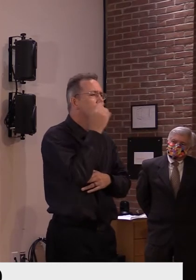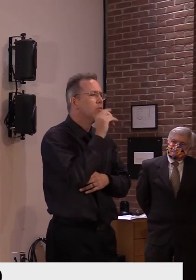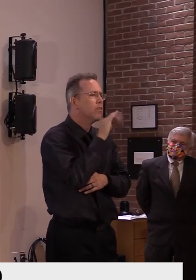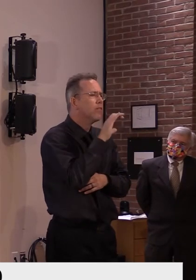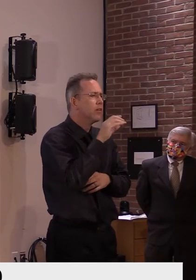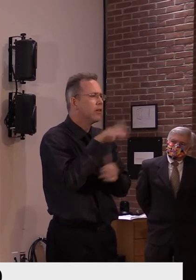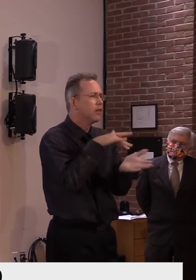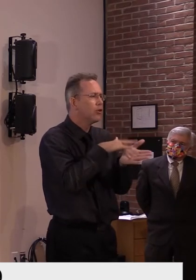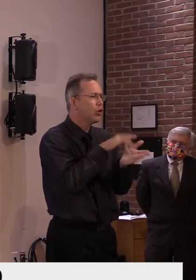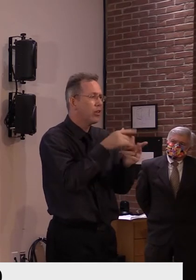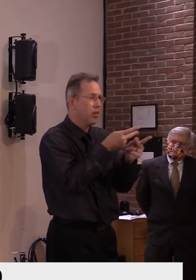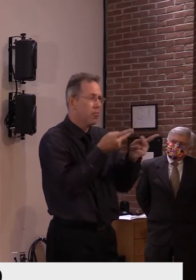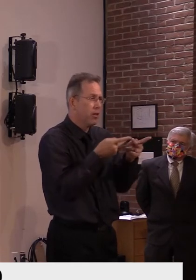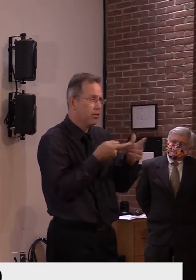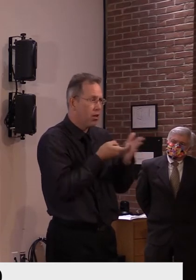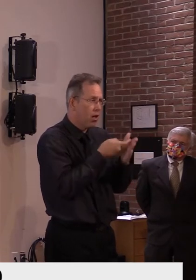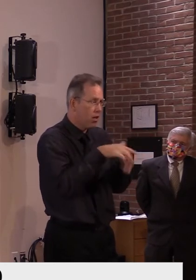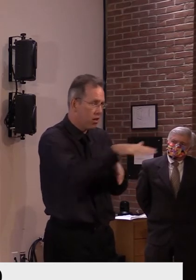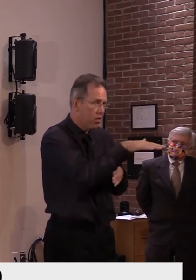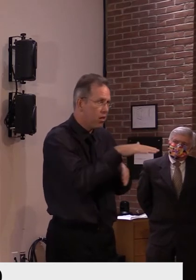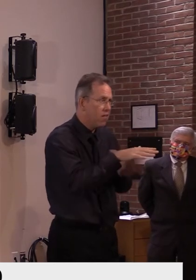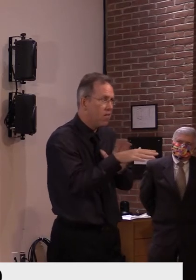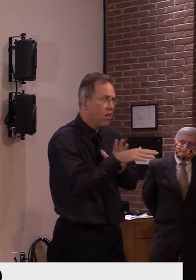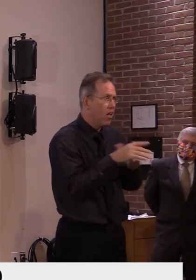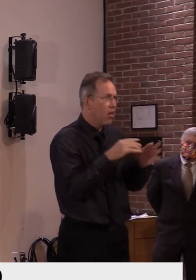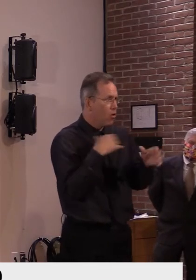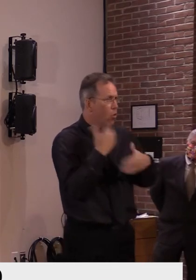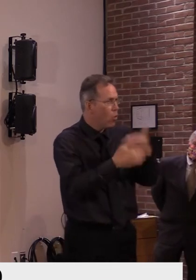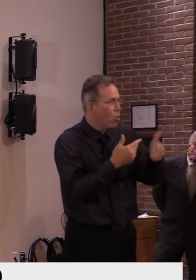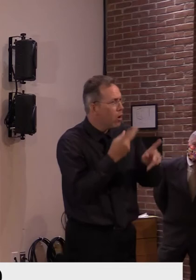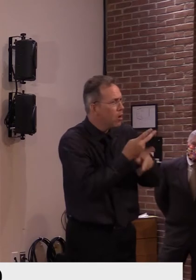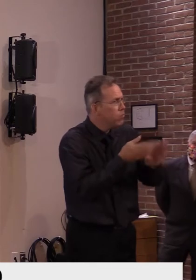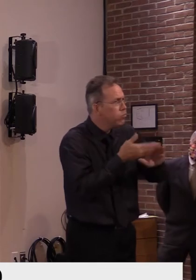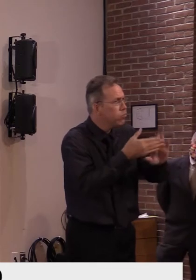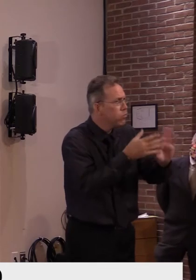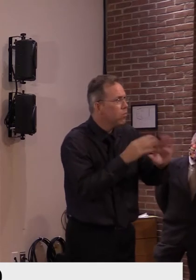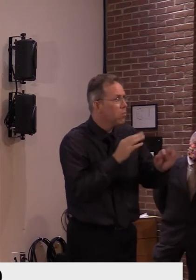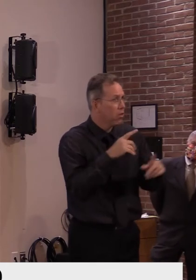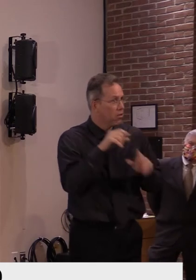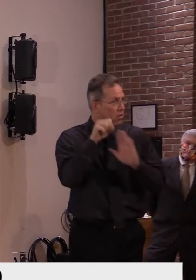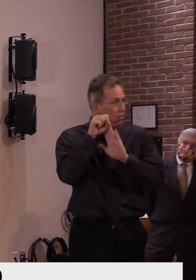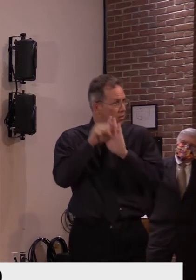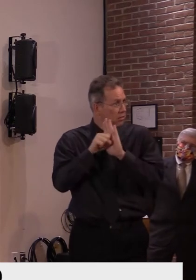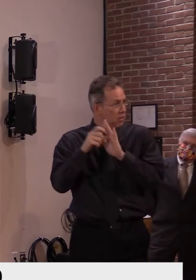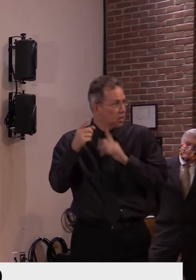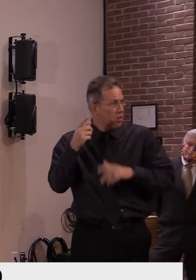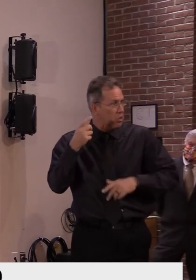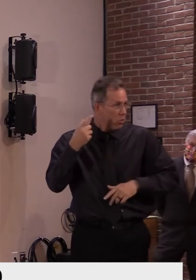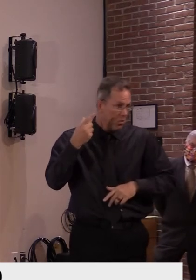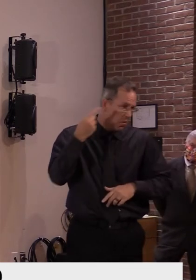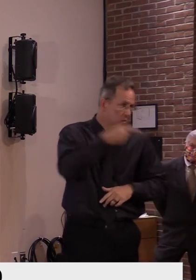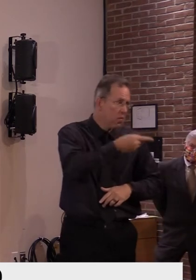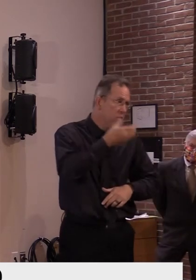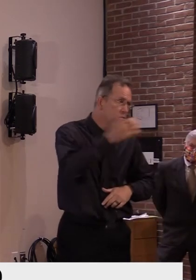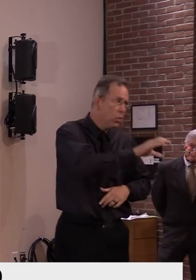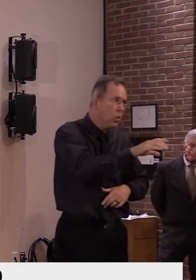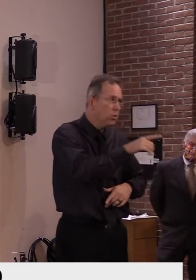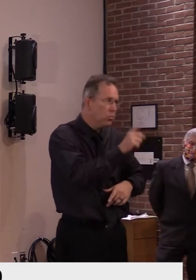uh, we have not chosen to do that. And we've looked more for, uh, education, guidance, and cooperation.